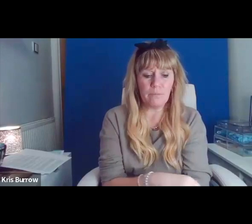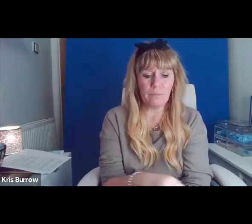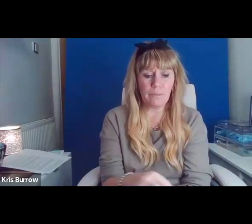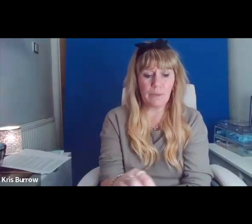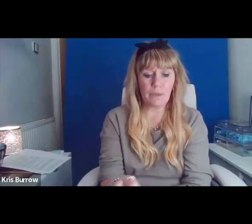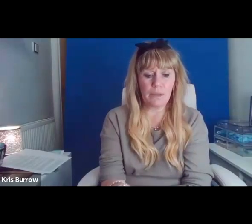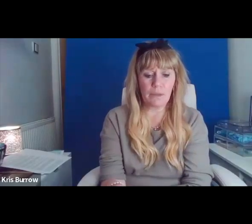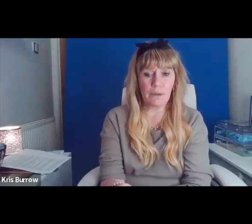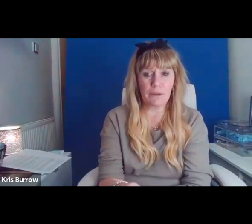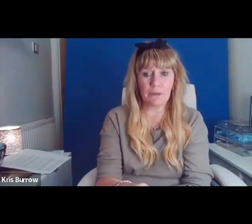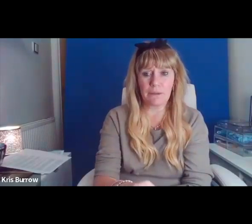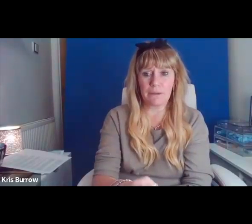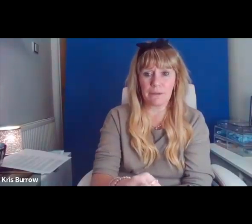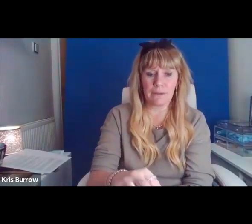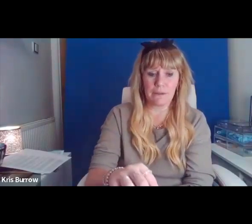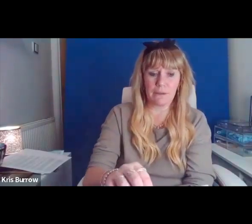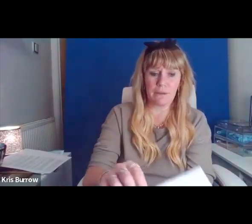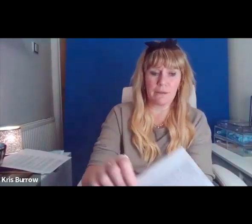Let's have a quick drink.